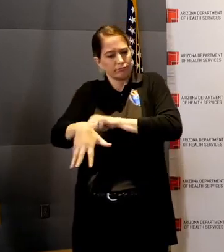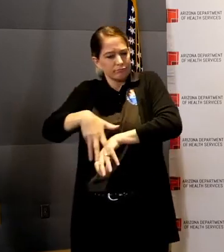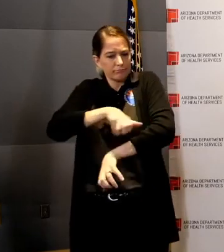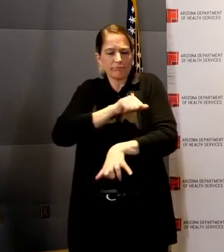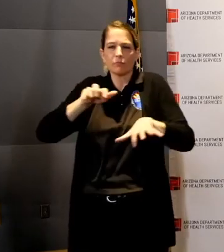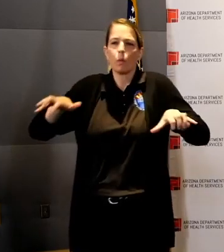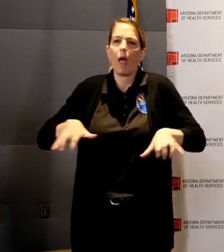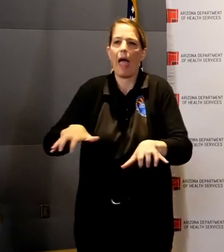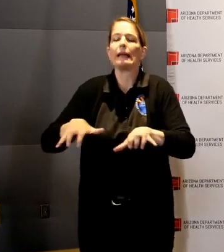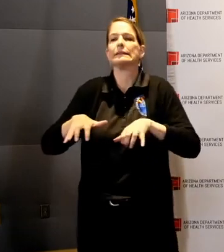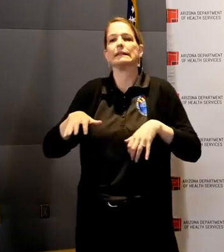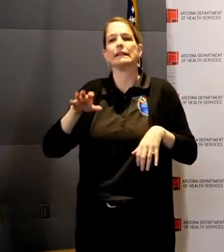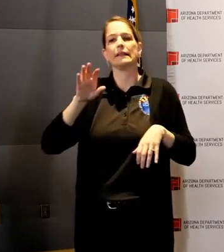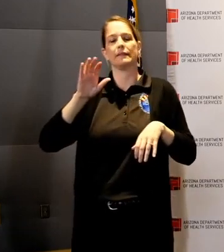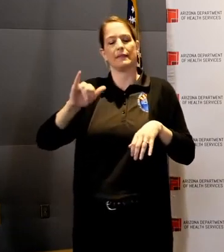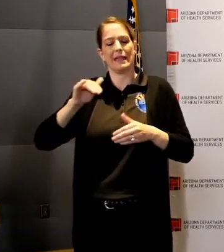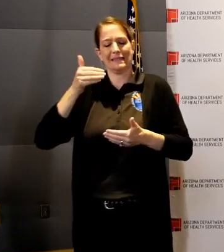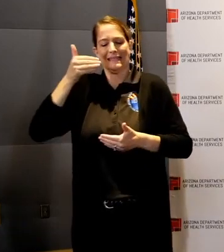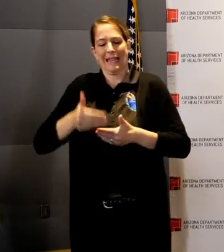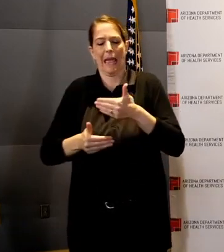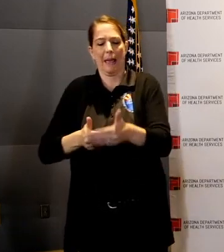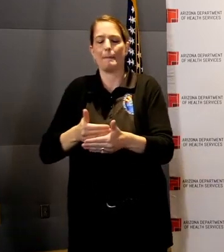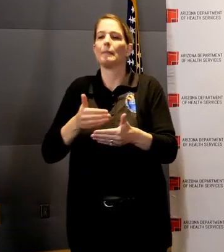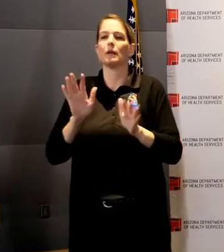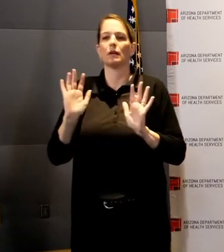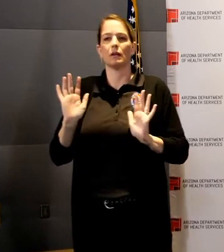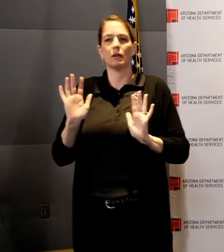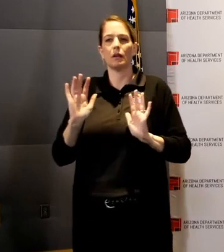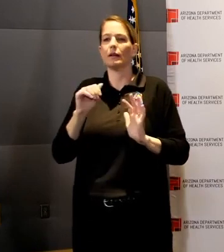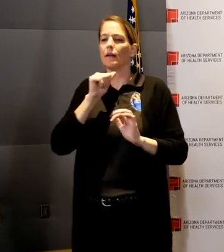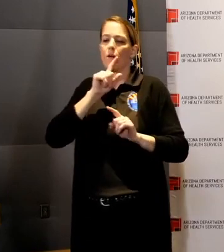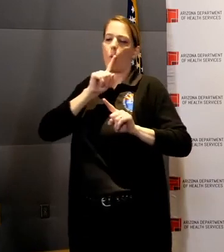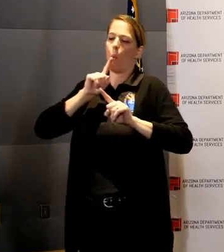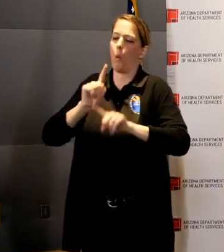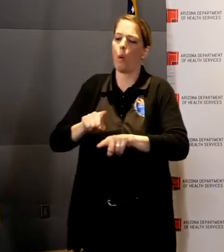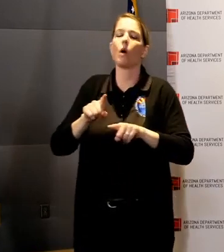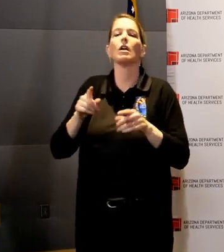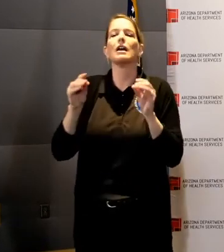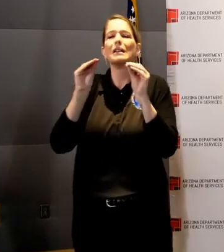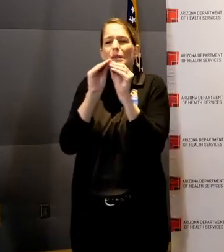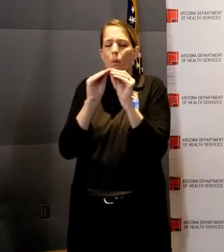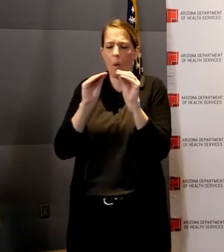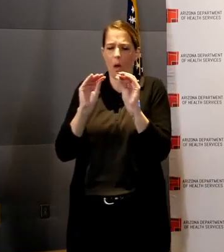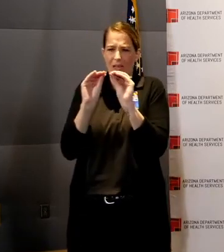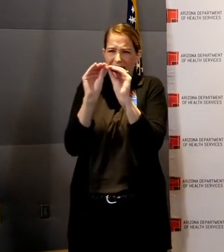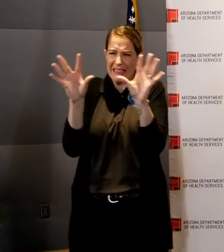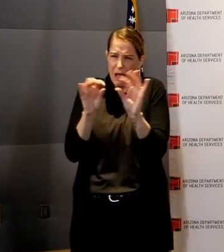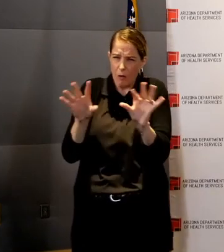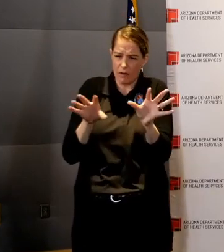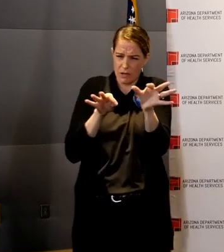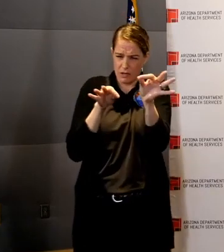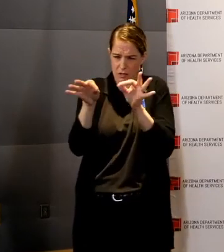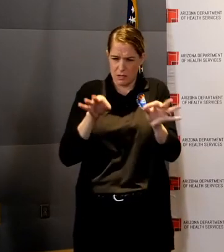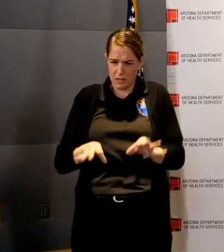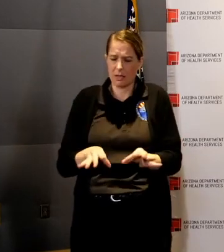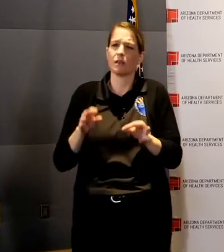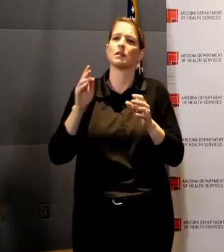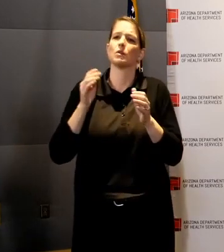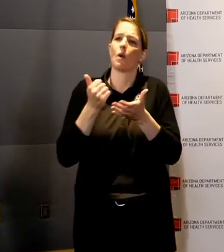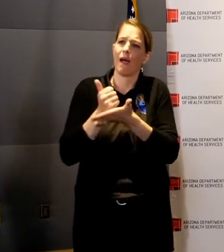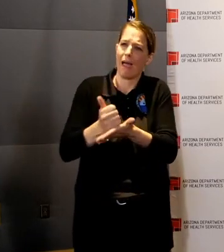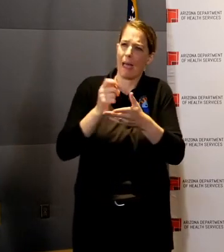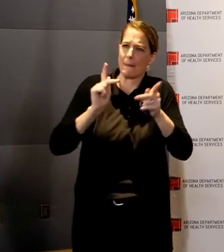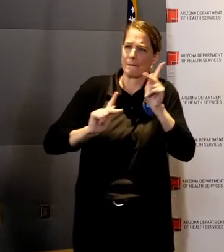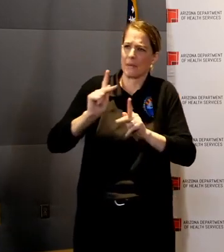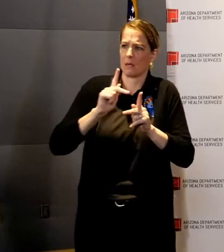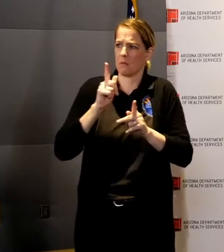It's what I, it's what I said it was. It's proactive and administrative. It's to provide clarity. It's, it's so that people in, in